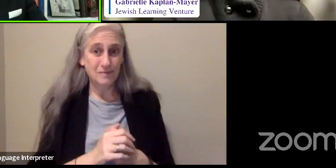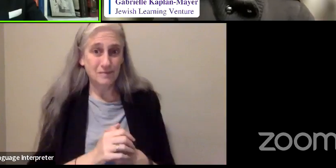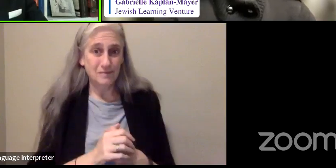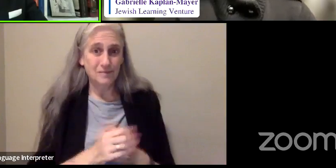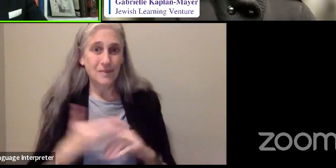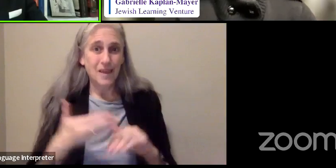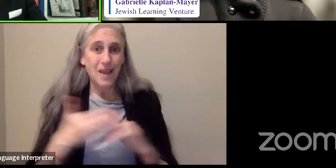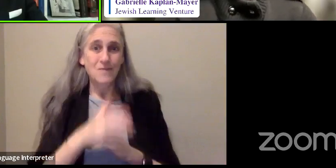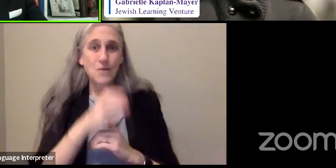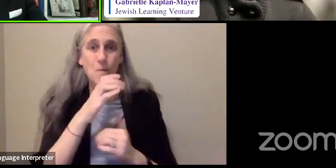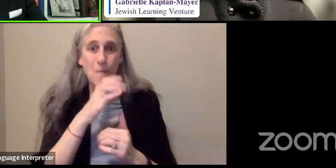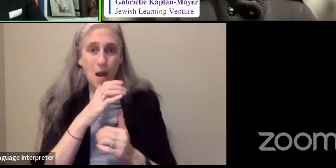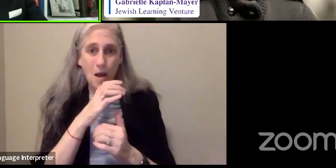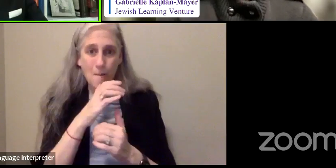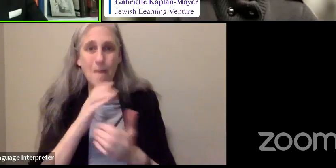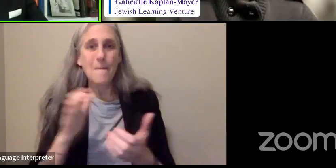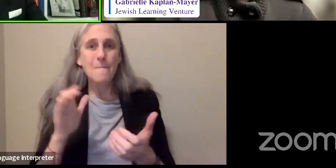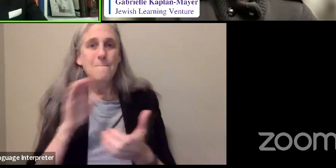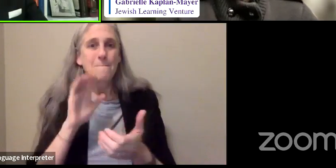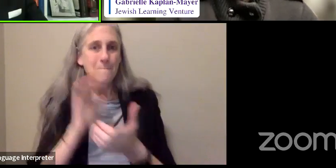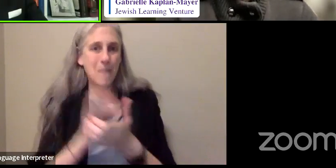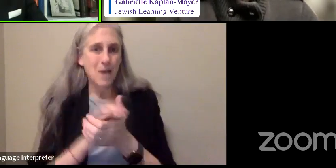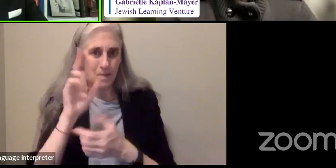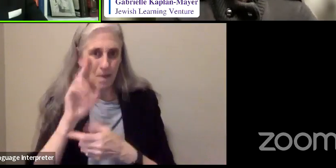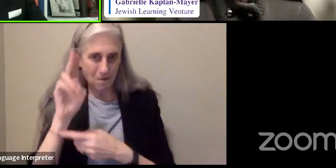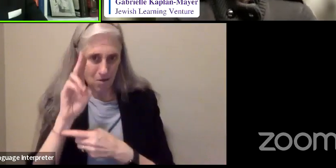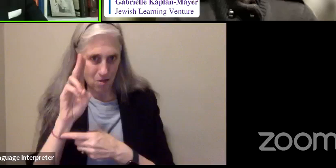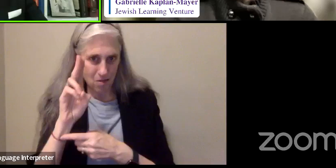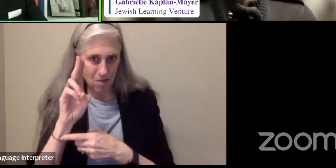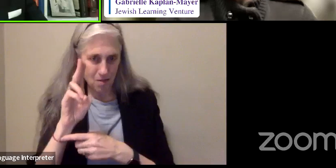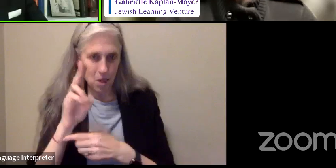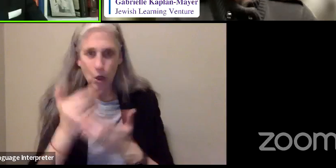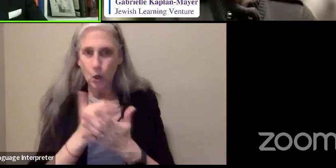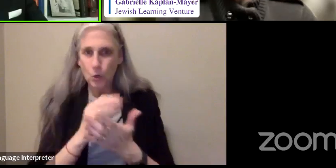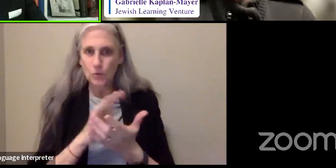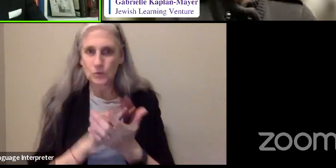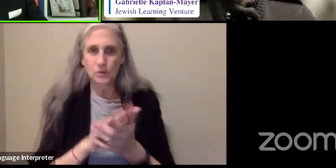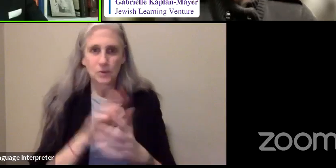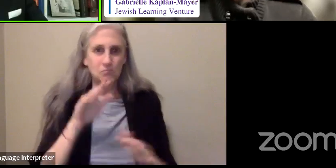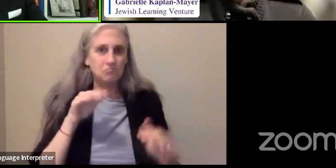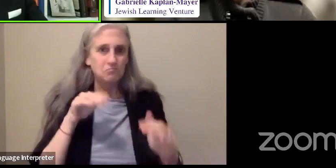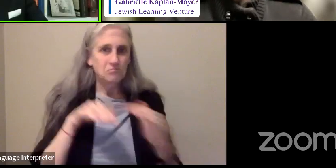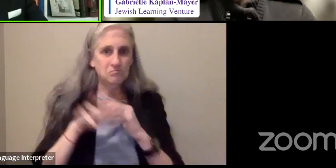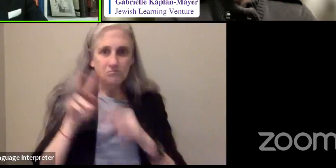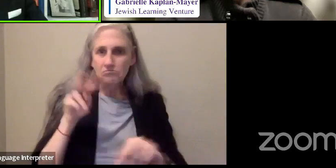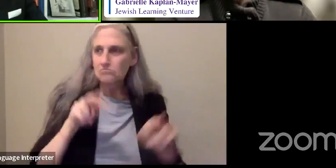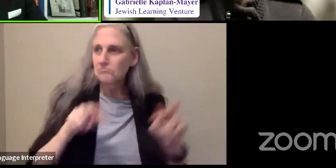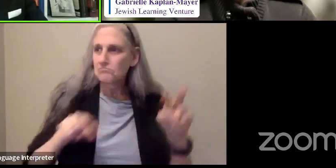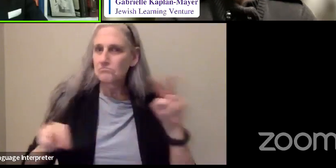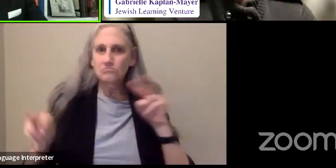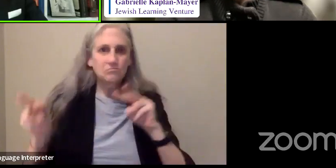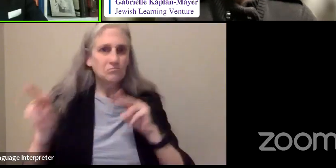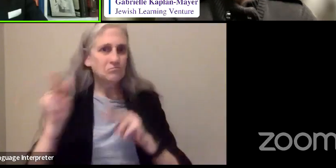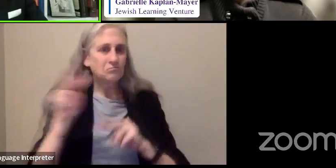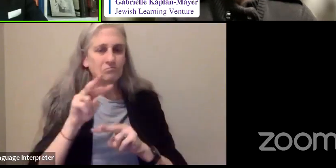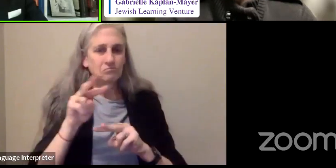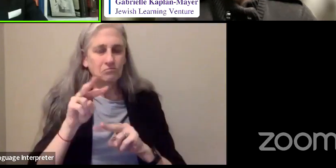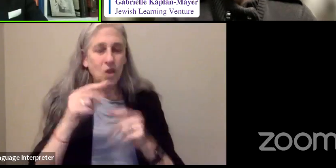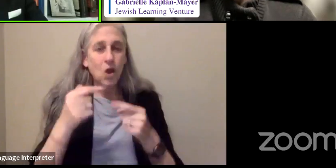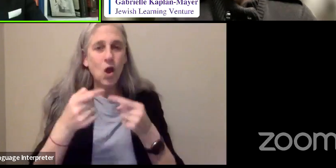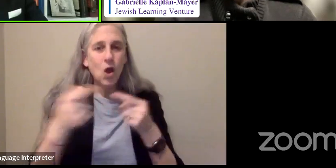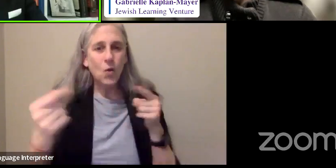remarried, and I looked across the room and there was